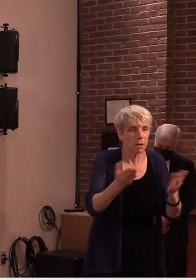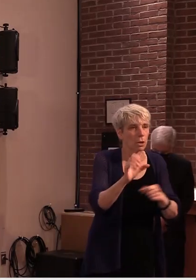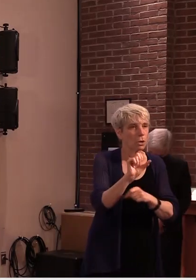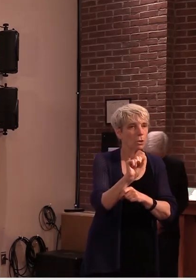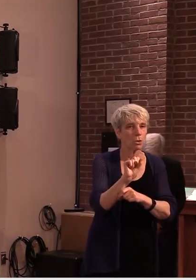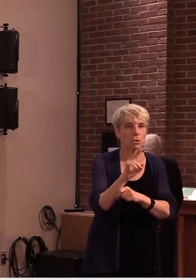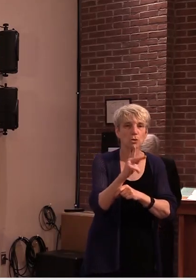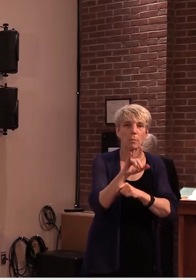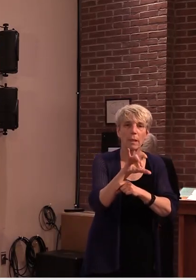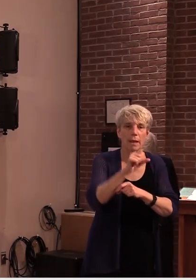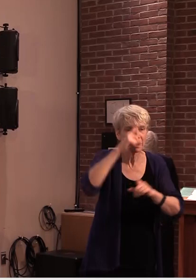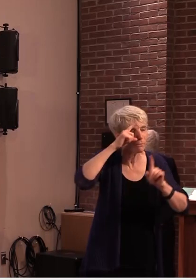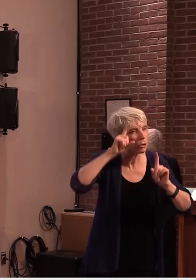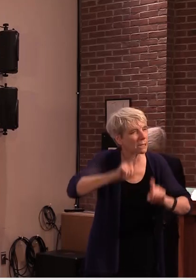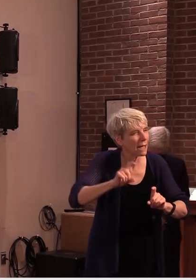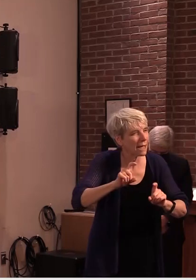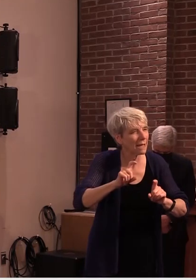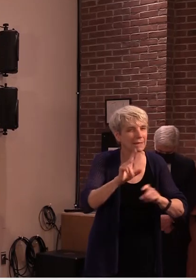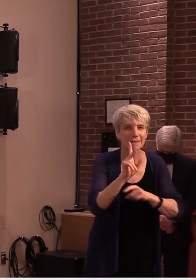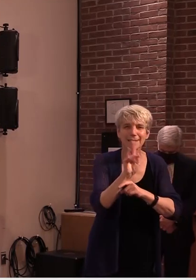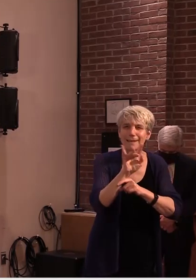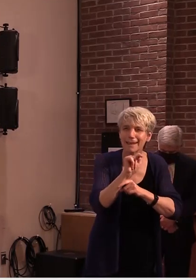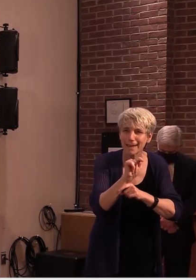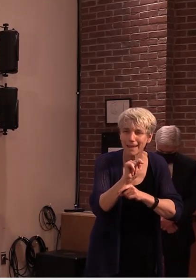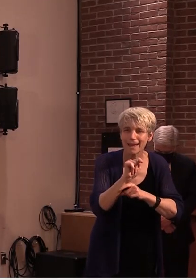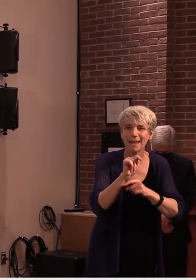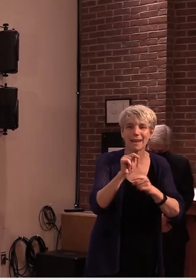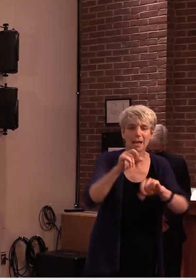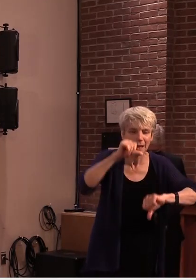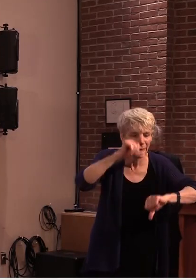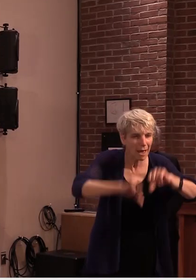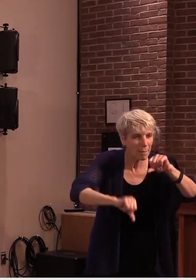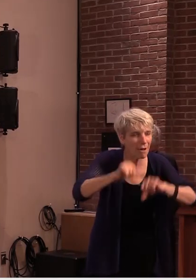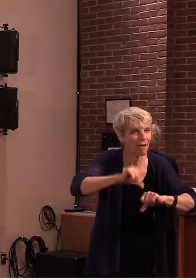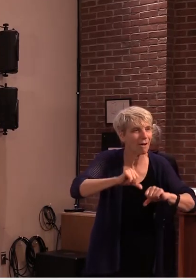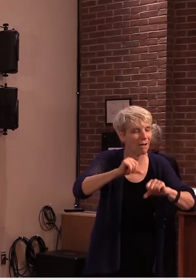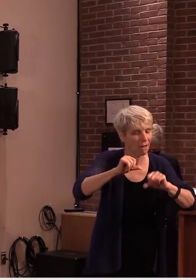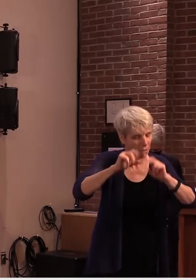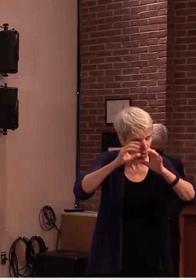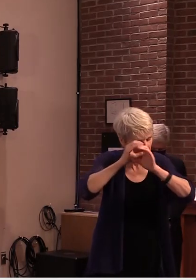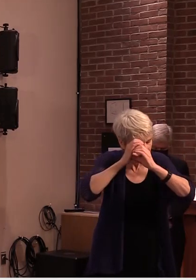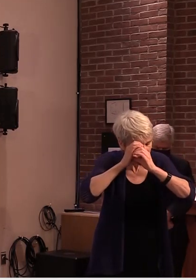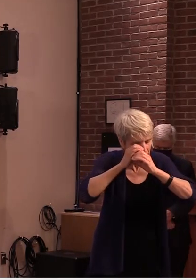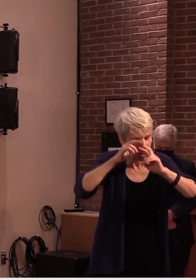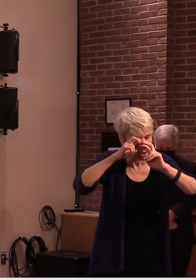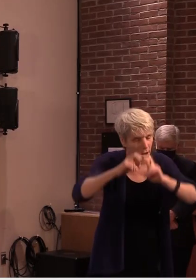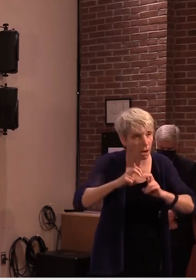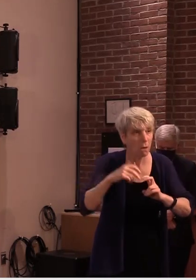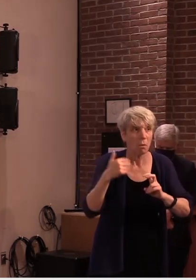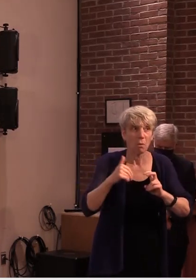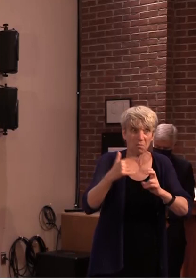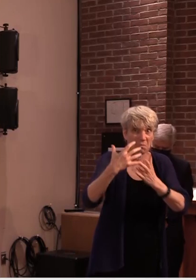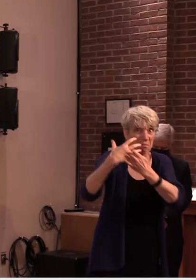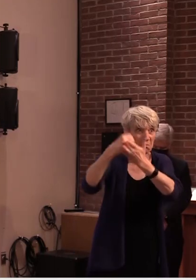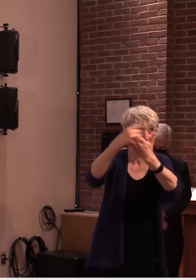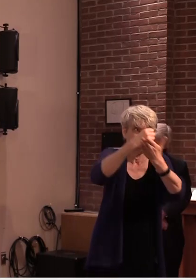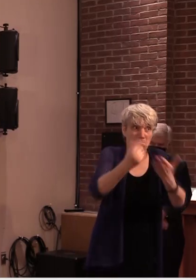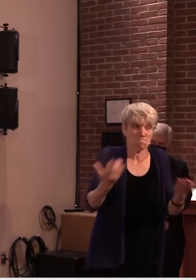needed to both collect samples from people at test sites and to analyze the specimens in the lab